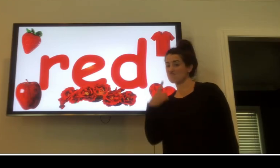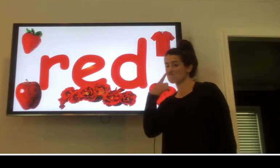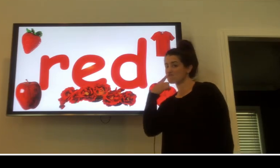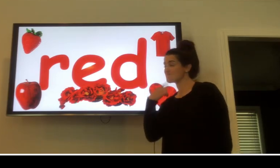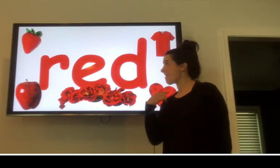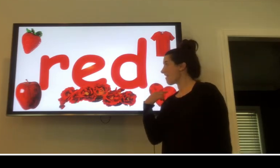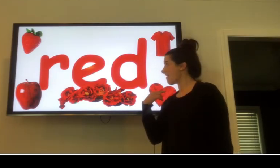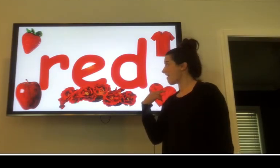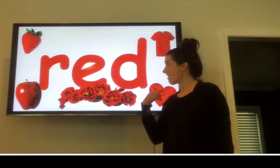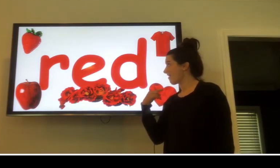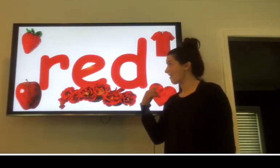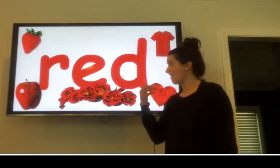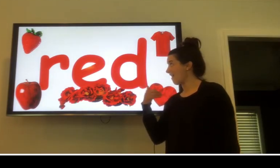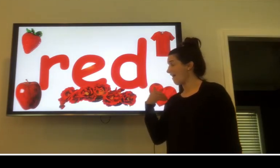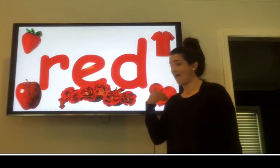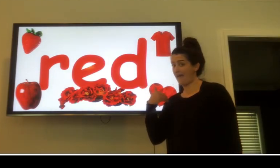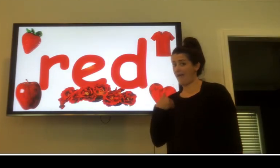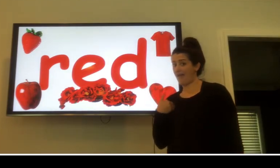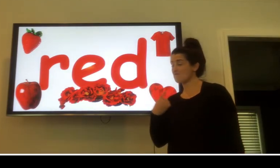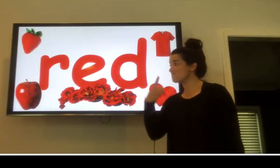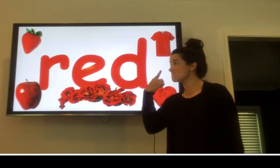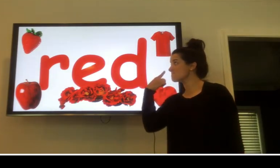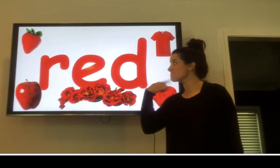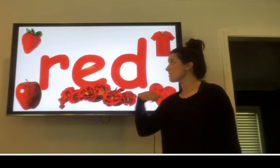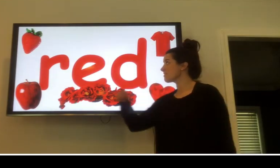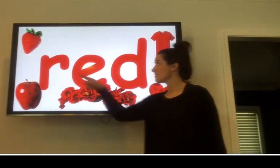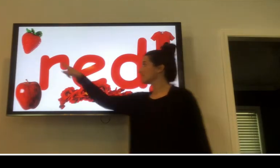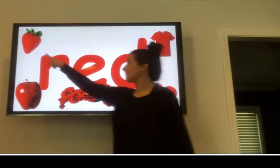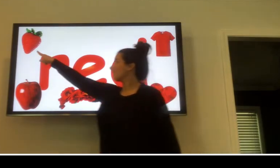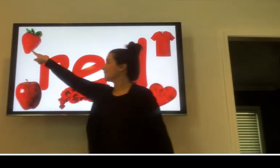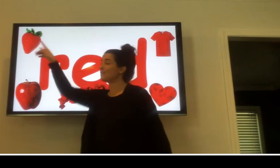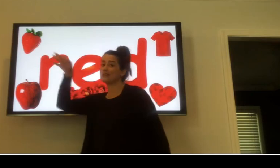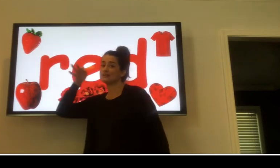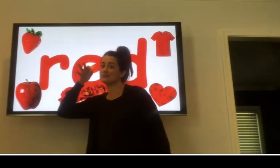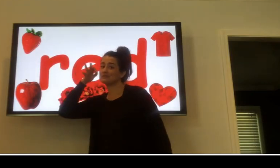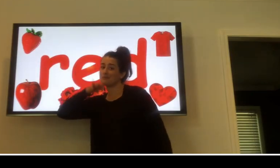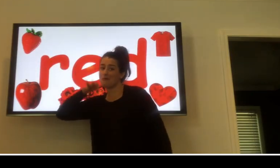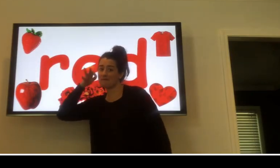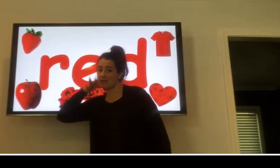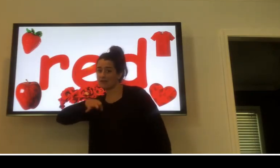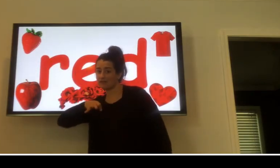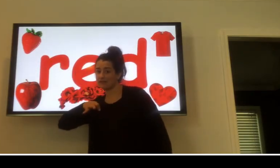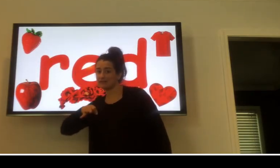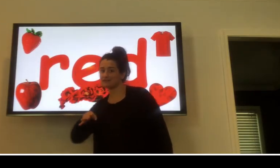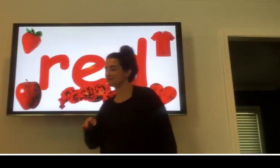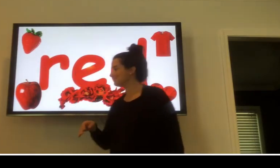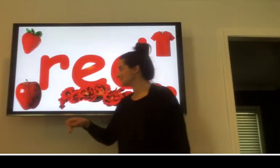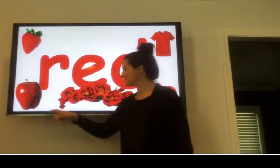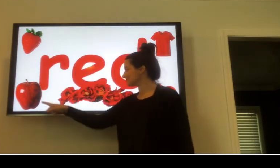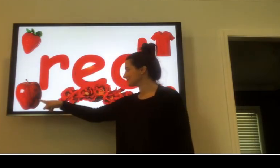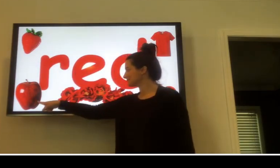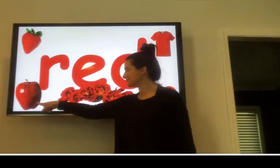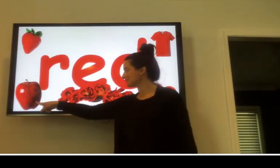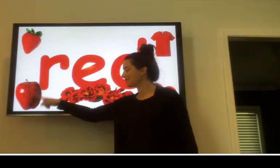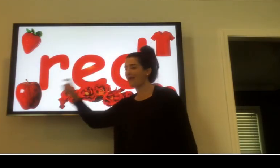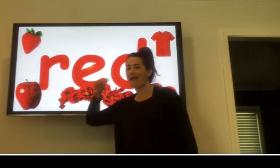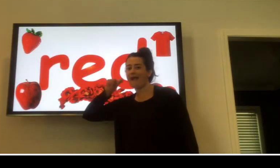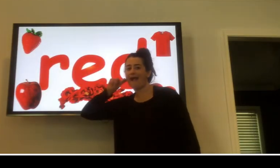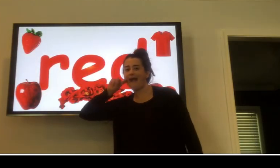Red. What things are red? A red strawberry, a